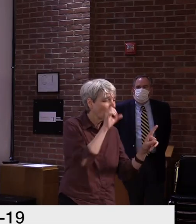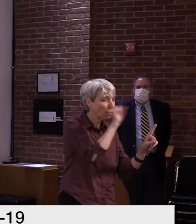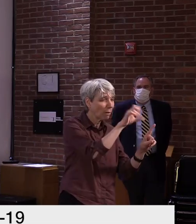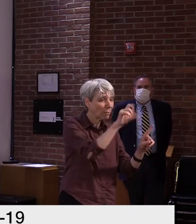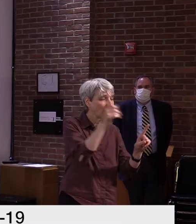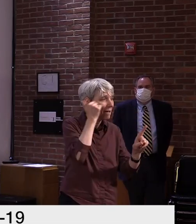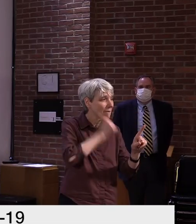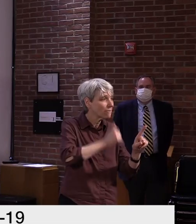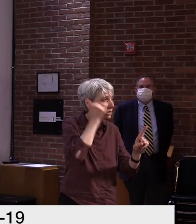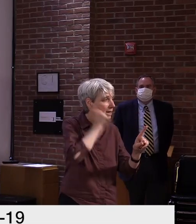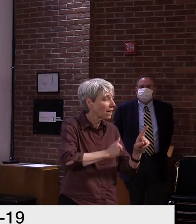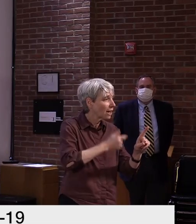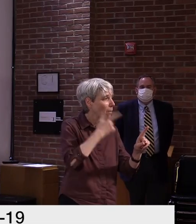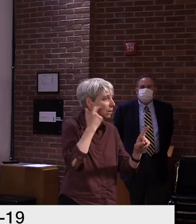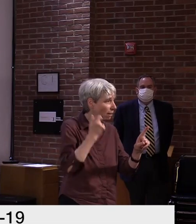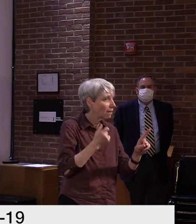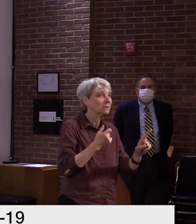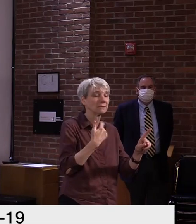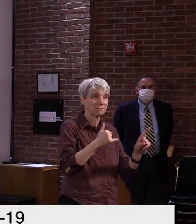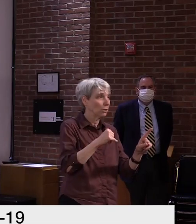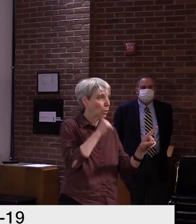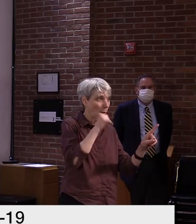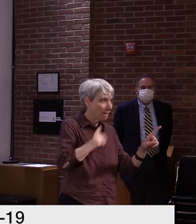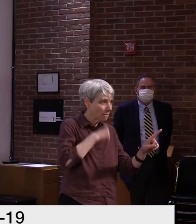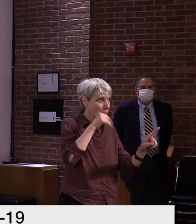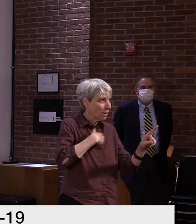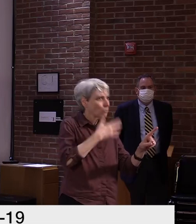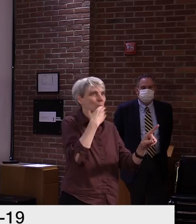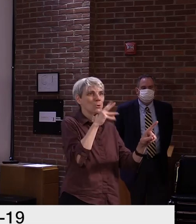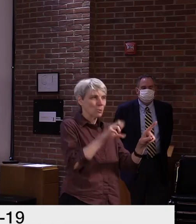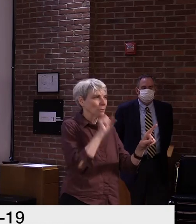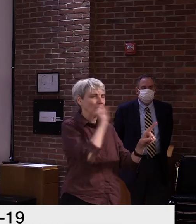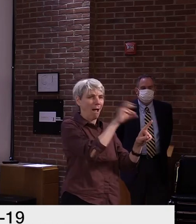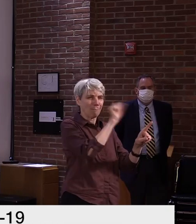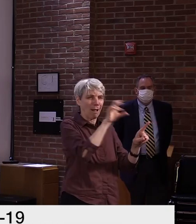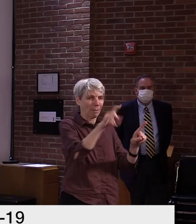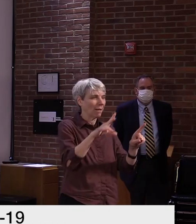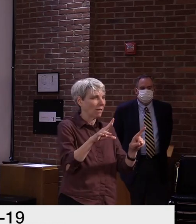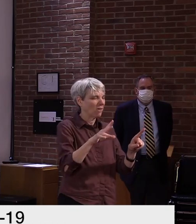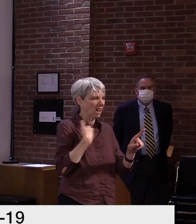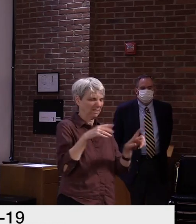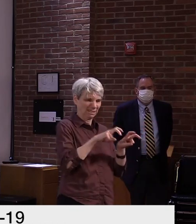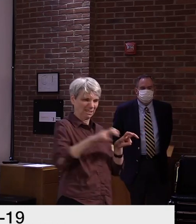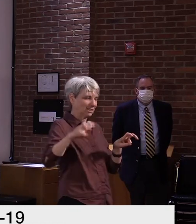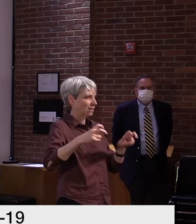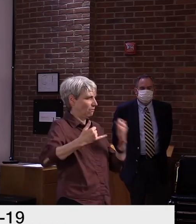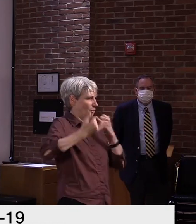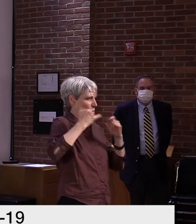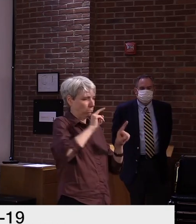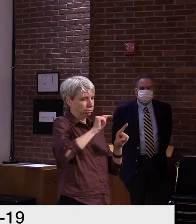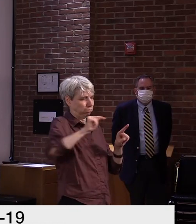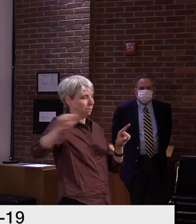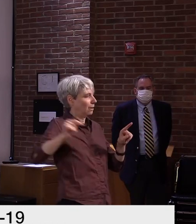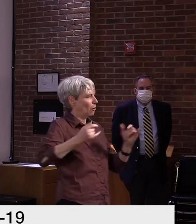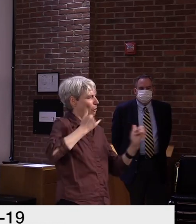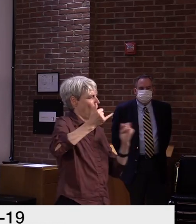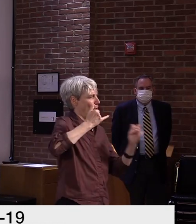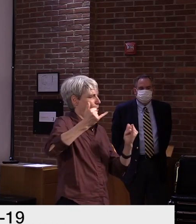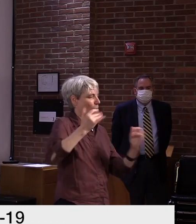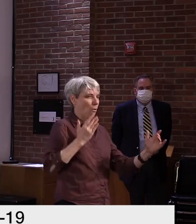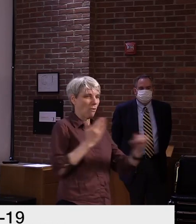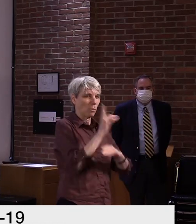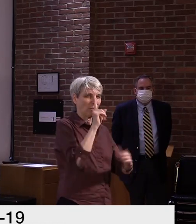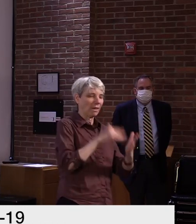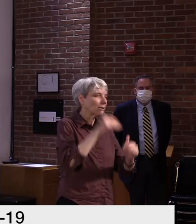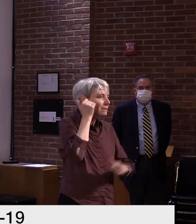that are coming in. So we now have a bank of people who can help accomplish that and, um, I don't think